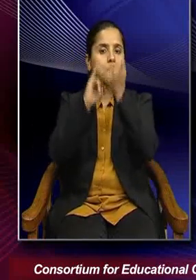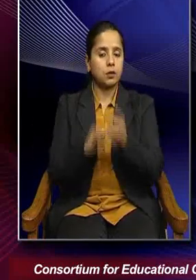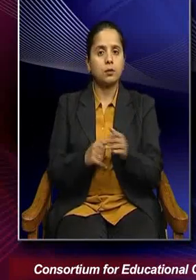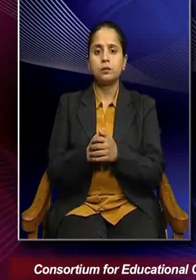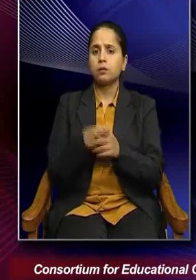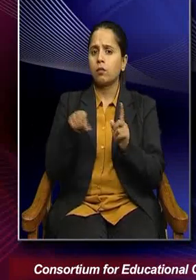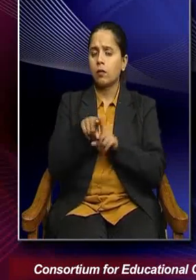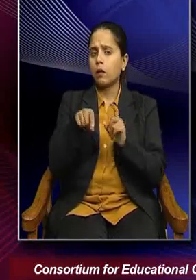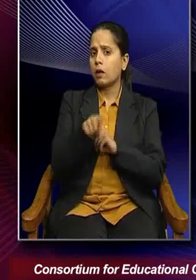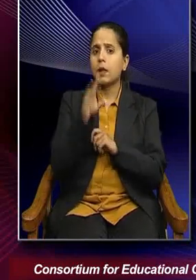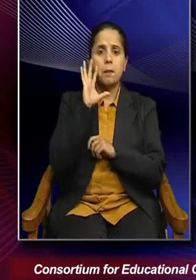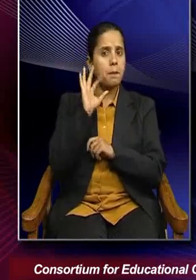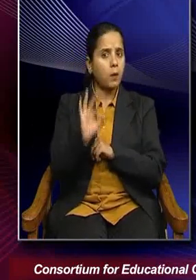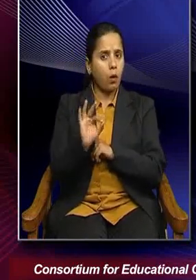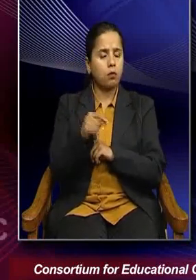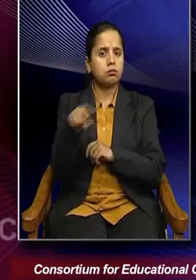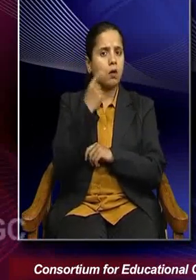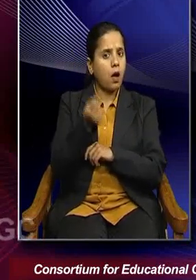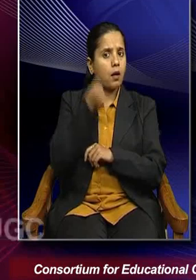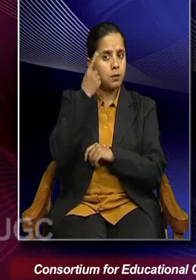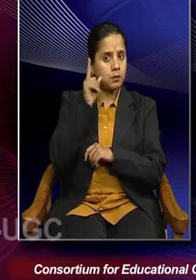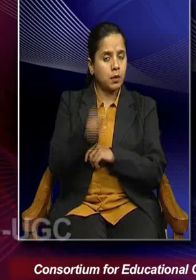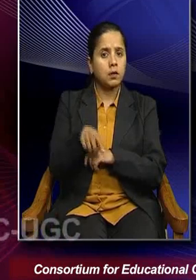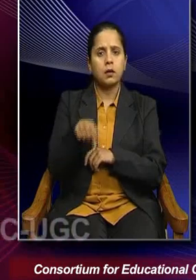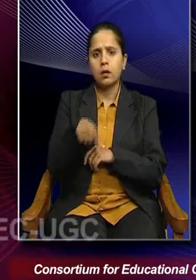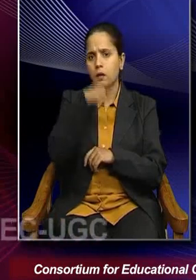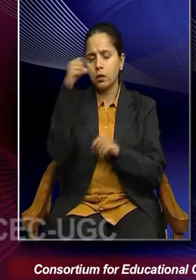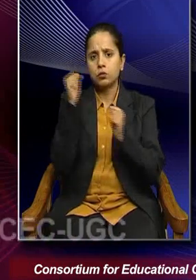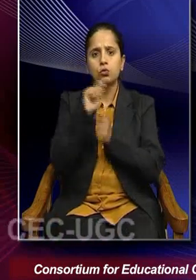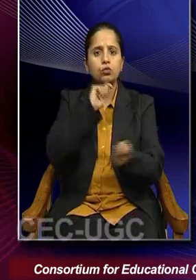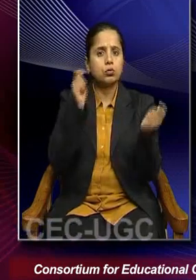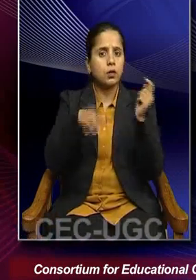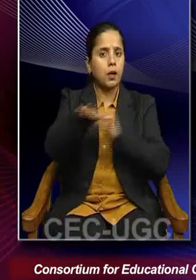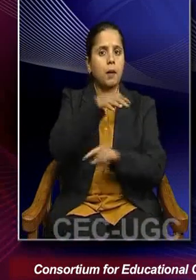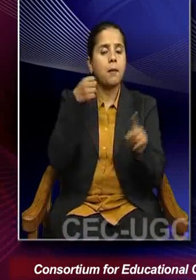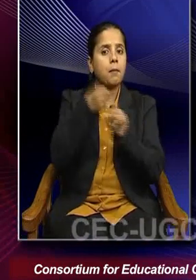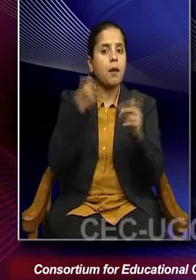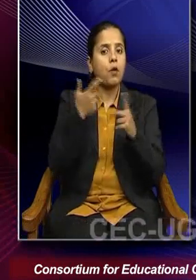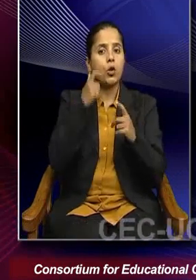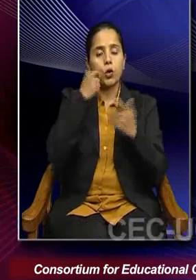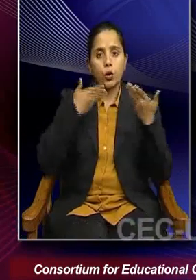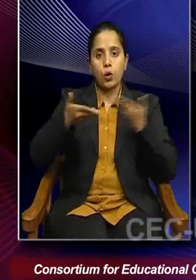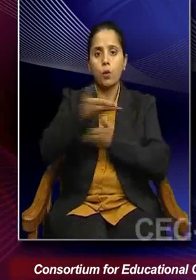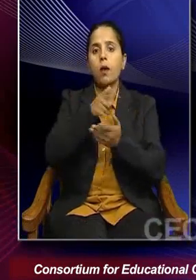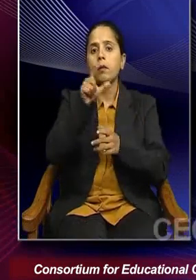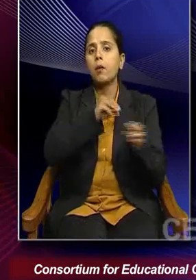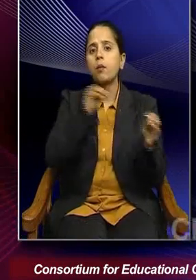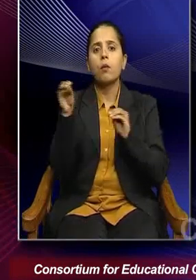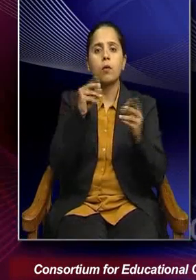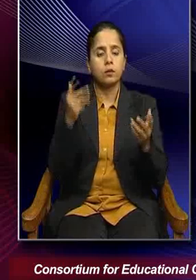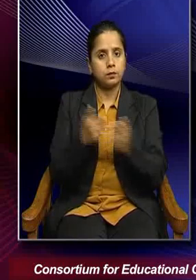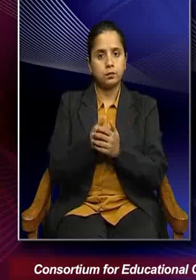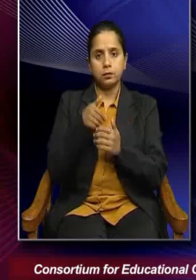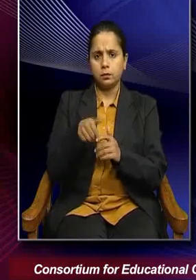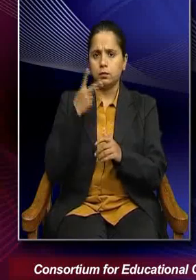you know, it is very important to understand the climate change impacts on human migration. Now, there is a